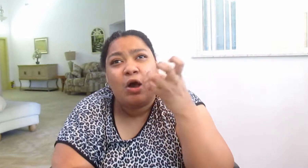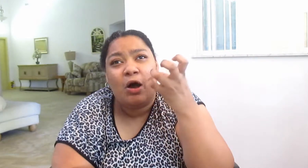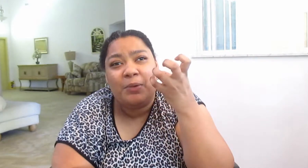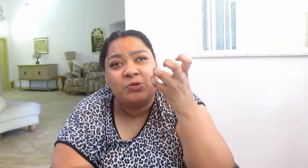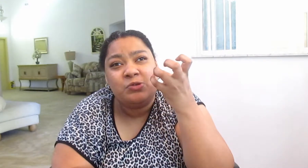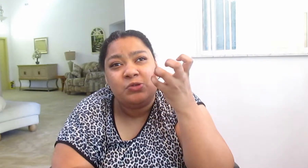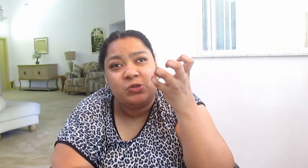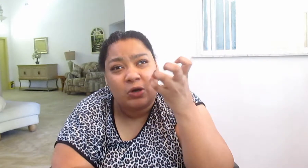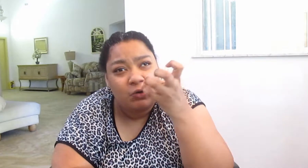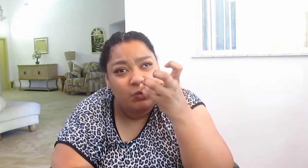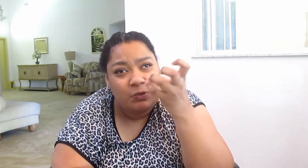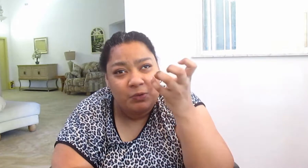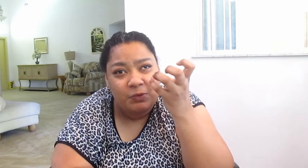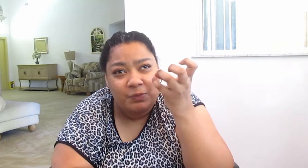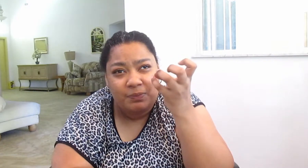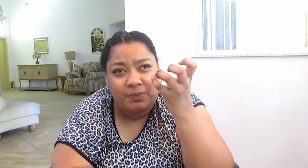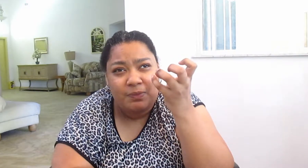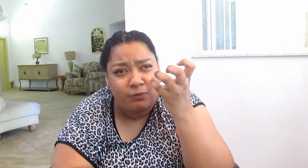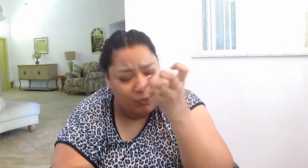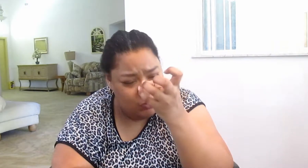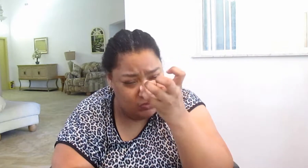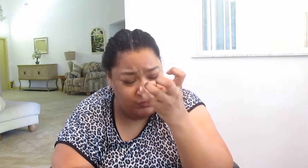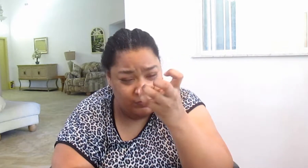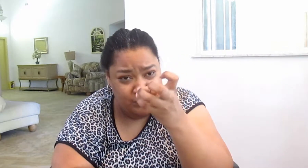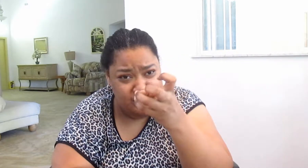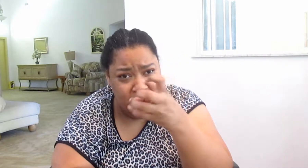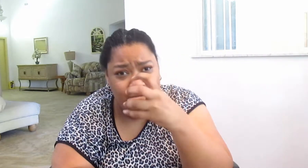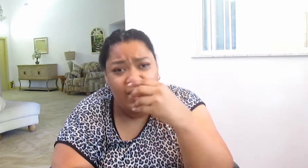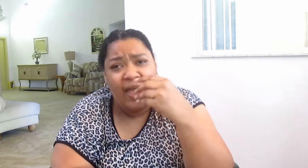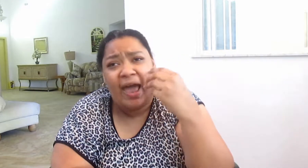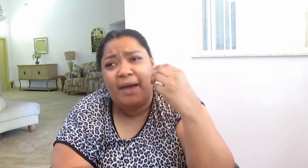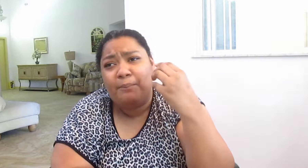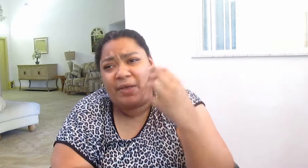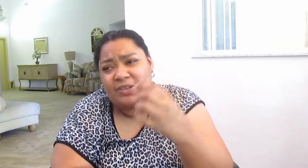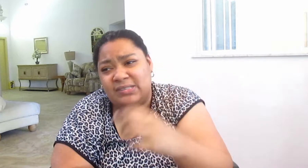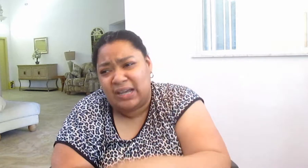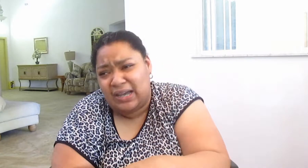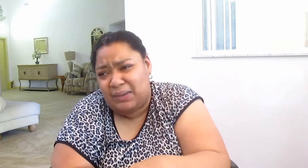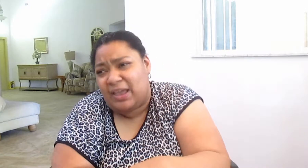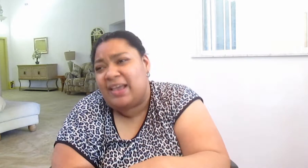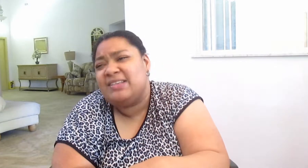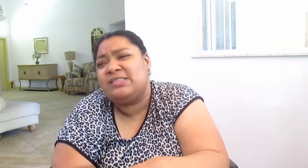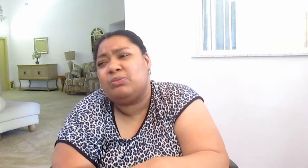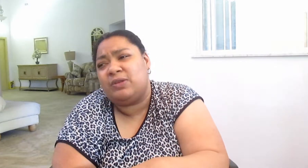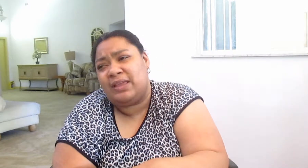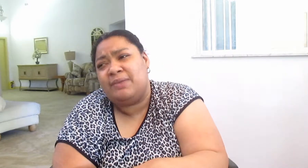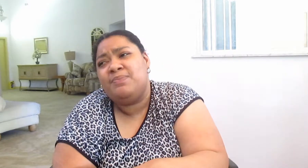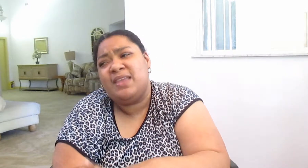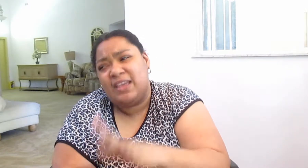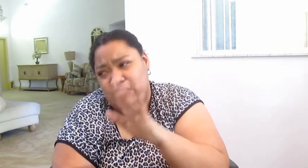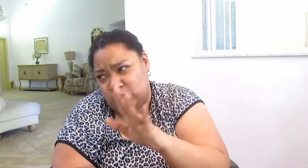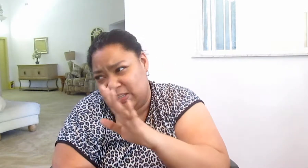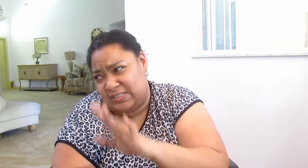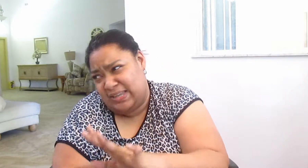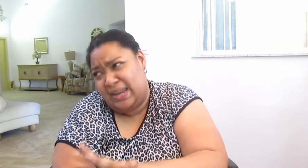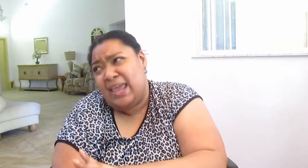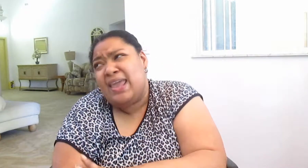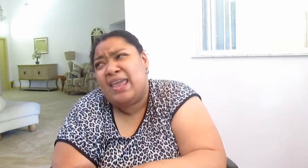almost jungle version of himself. And by the time, it's a really interesting scene. He